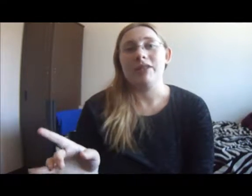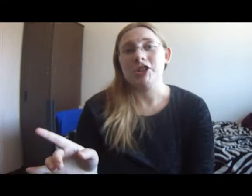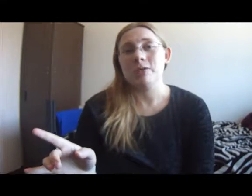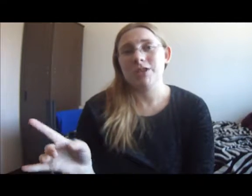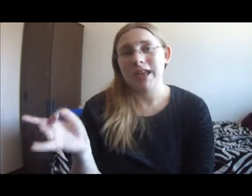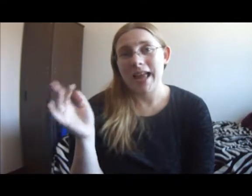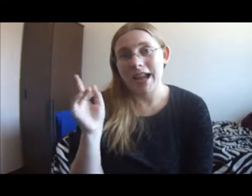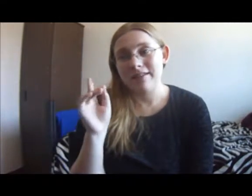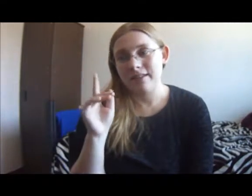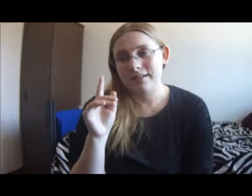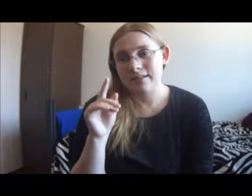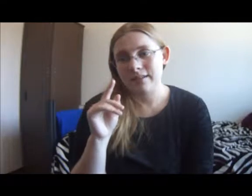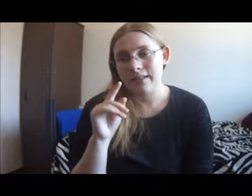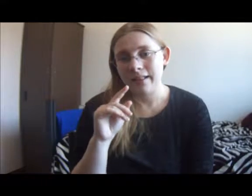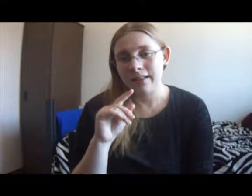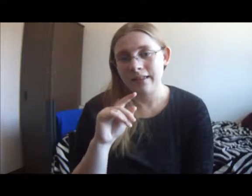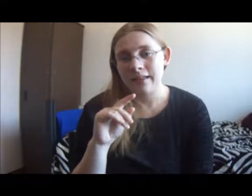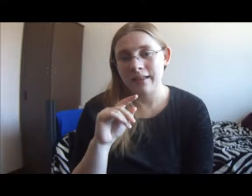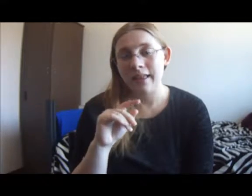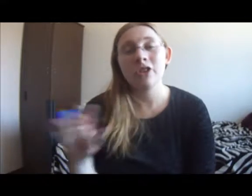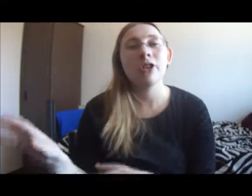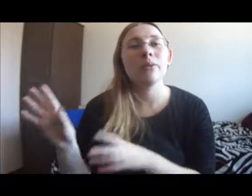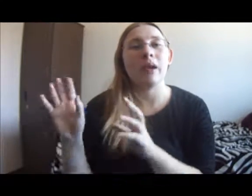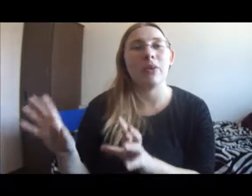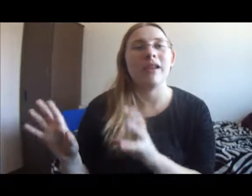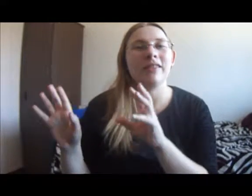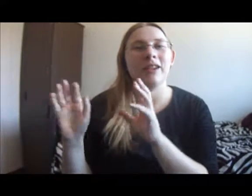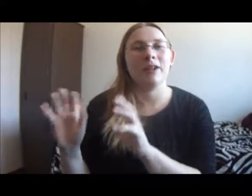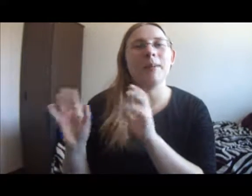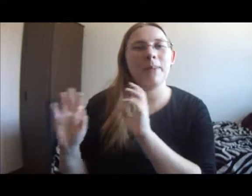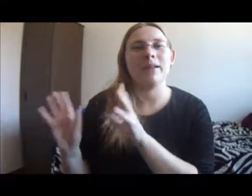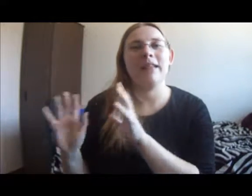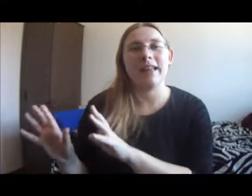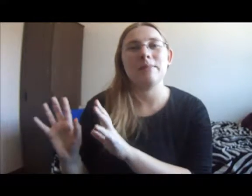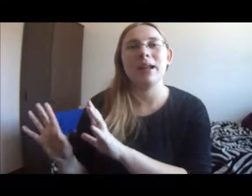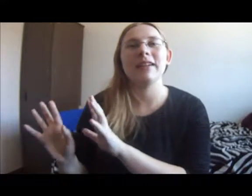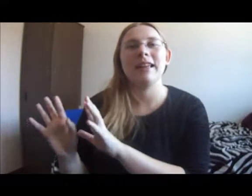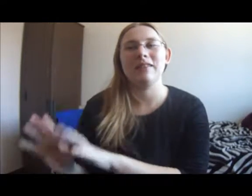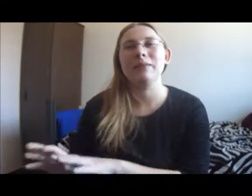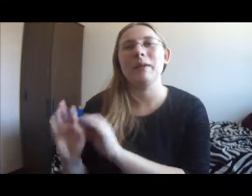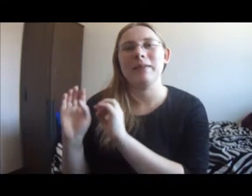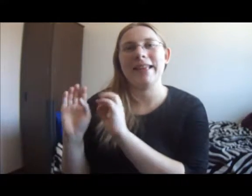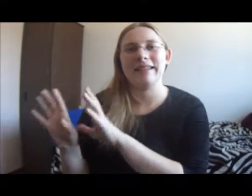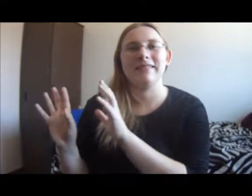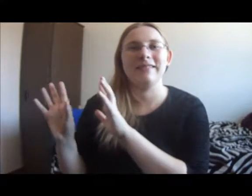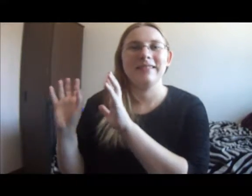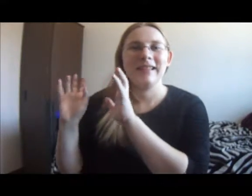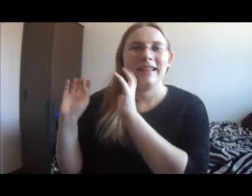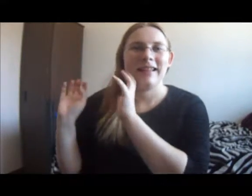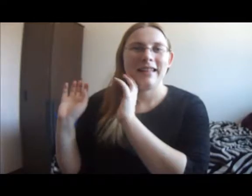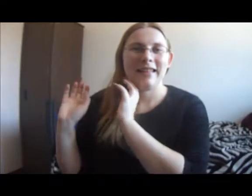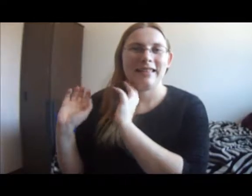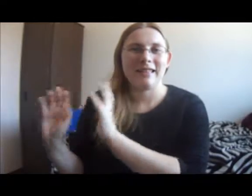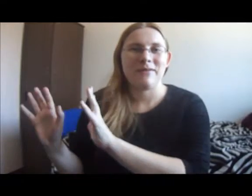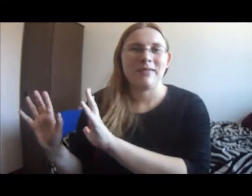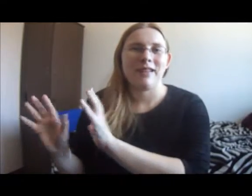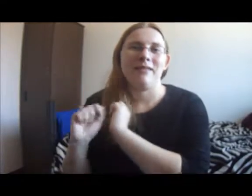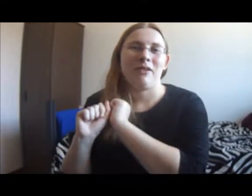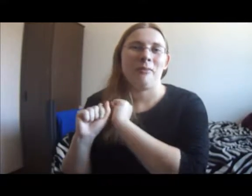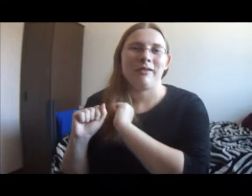of issues. And issues I think that are going to be better handled when we handle the life and lies of Albus